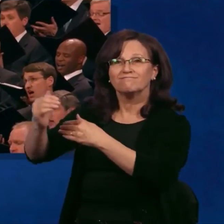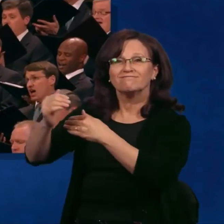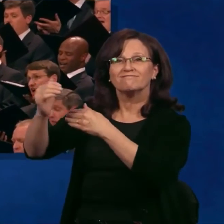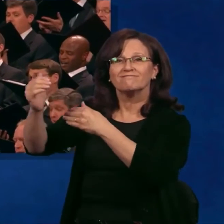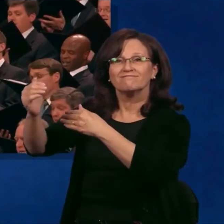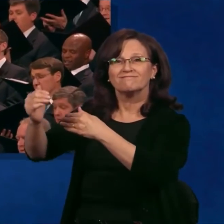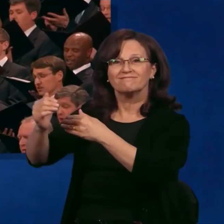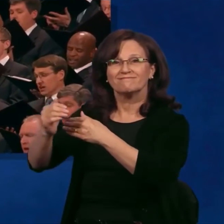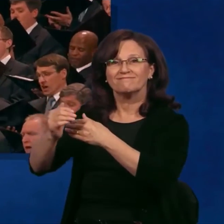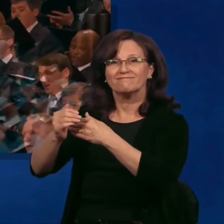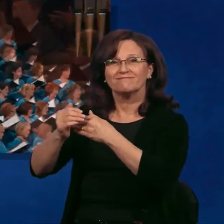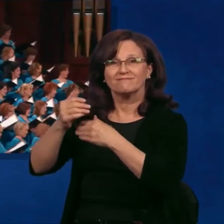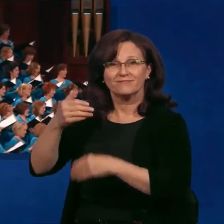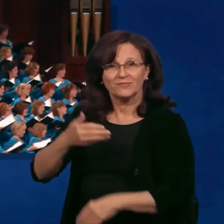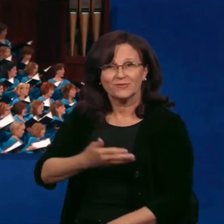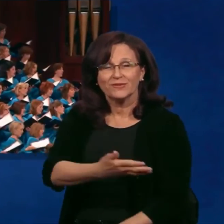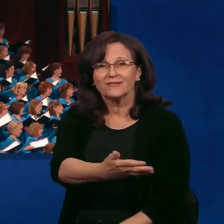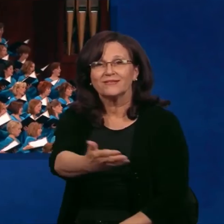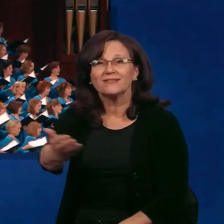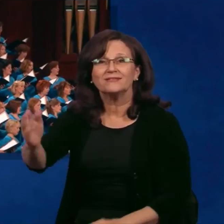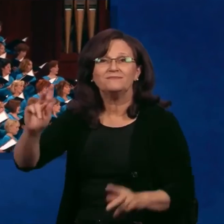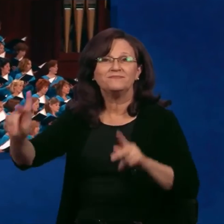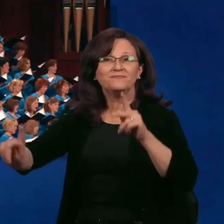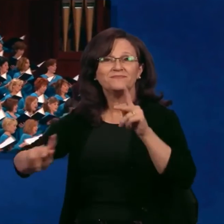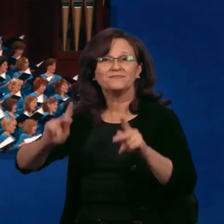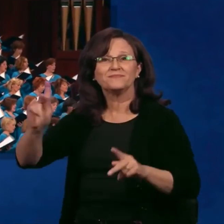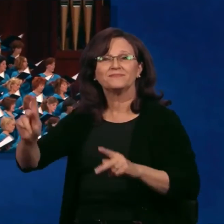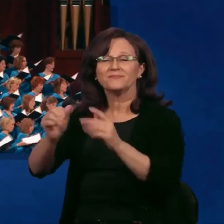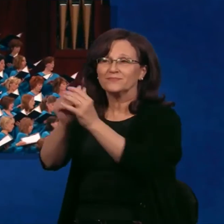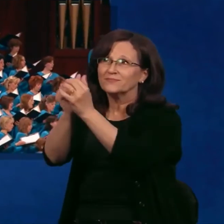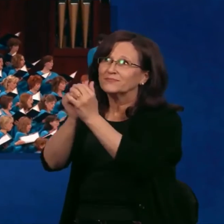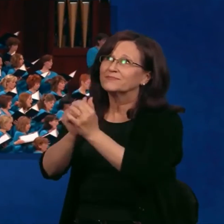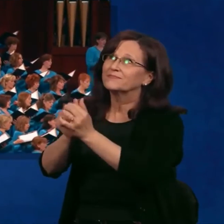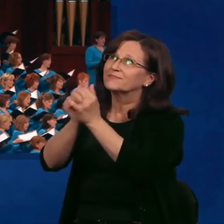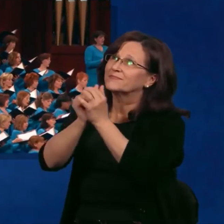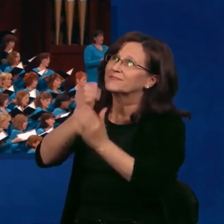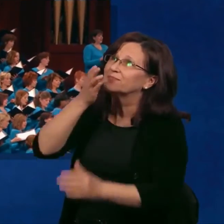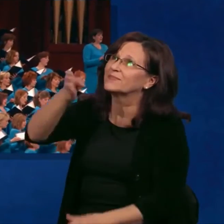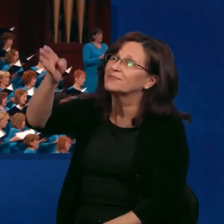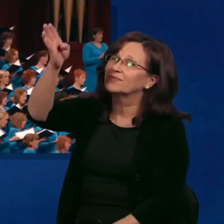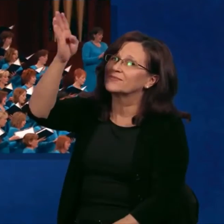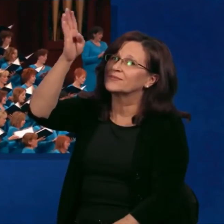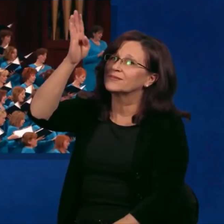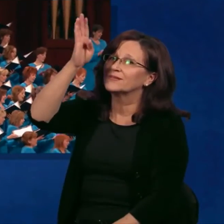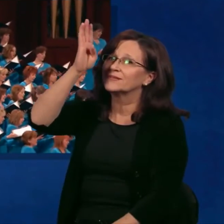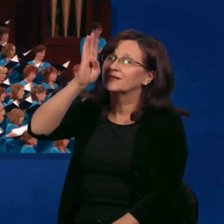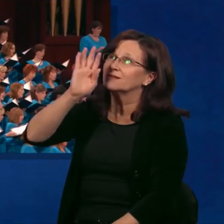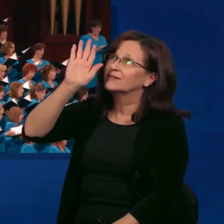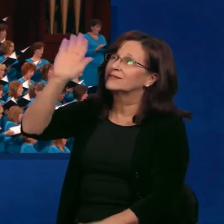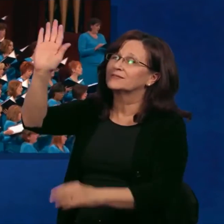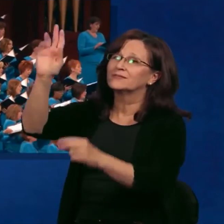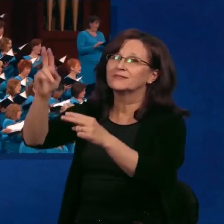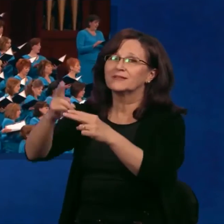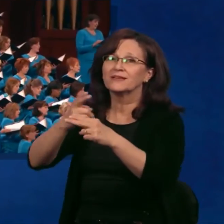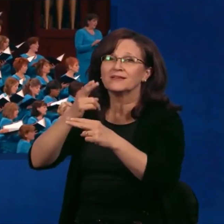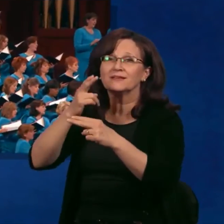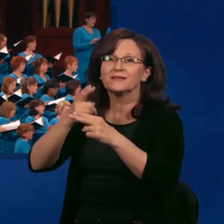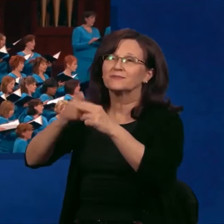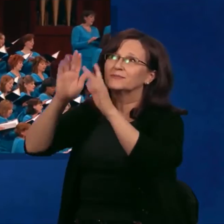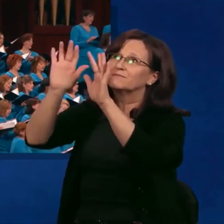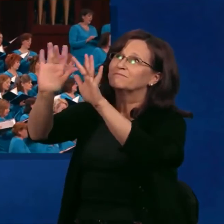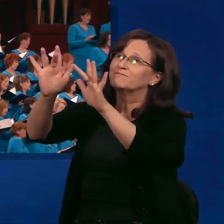at hand. Let all his people worship God, and glory